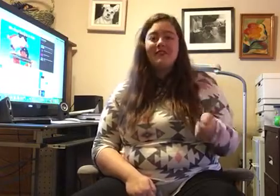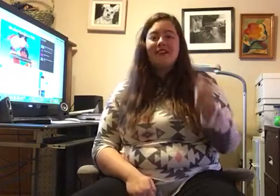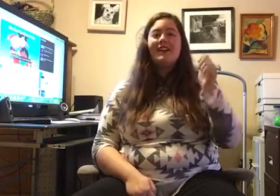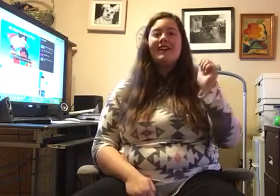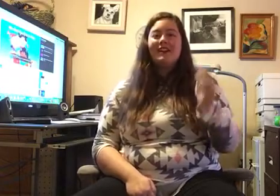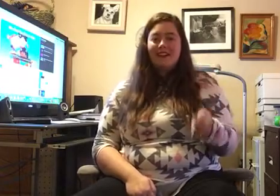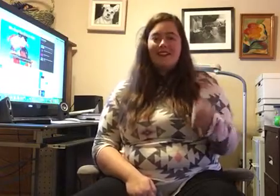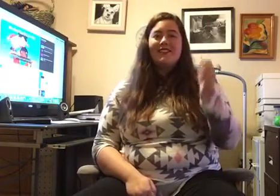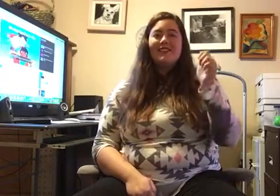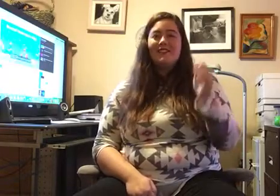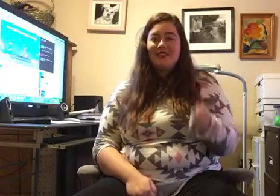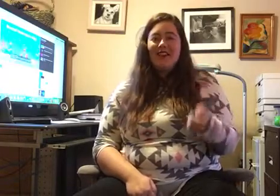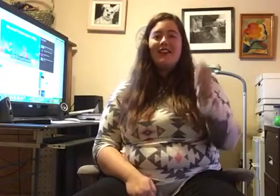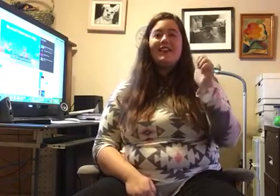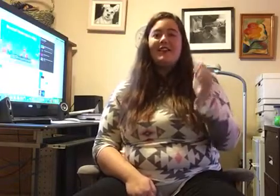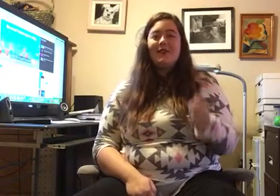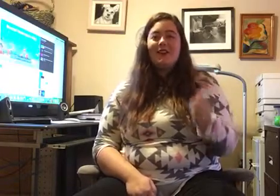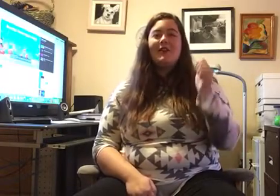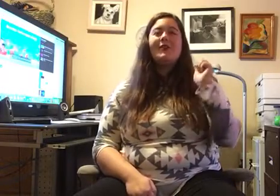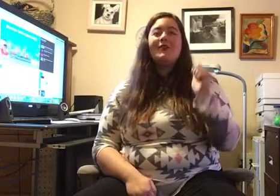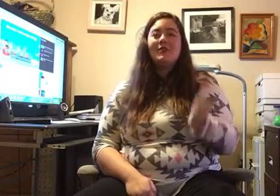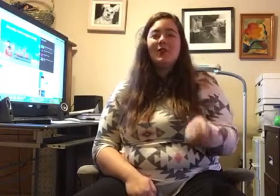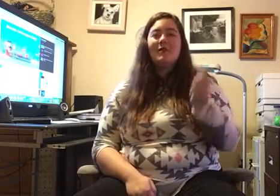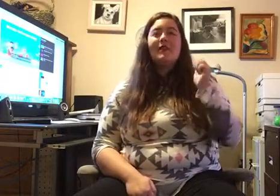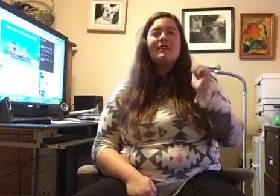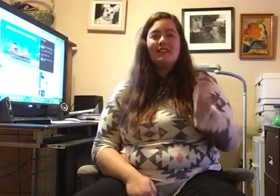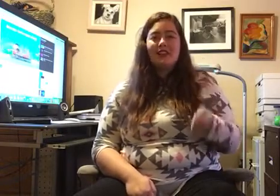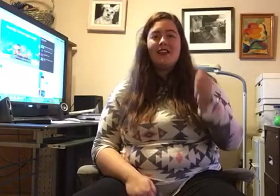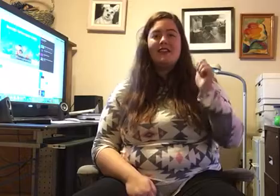it is to ride and a one horse open sleigh.